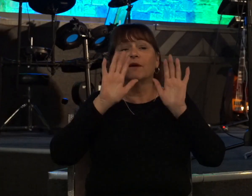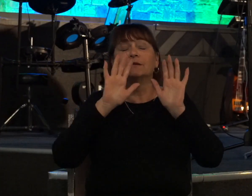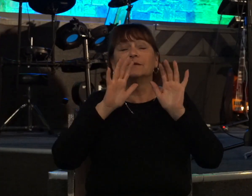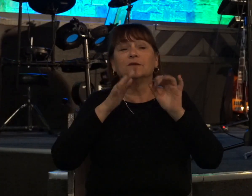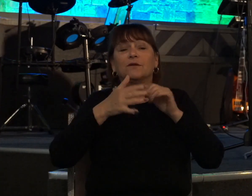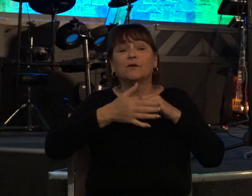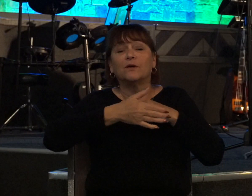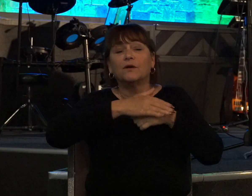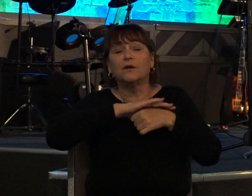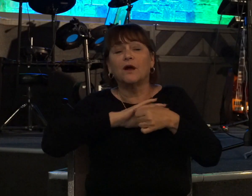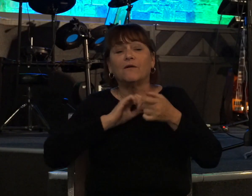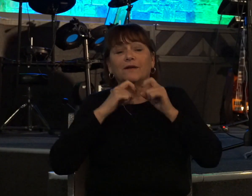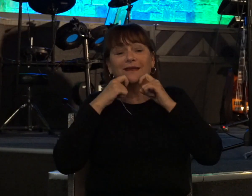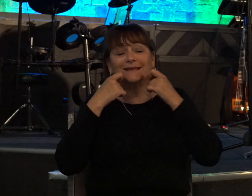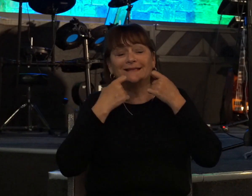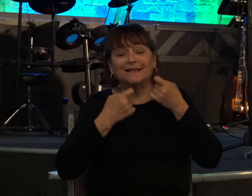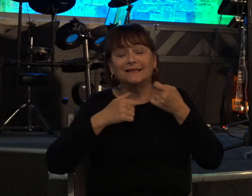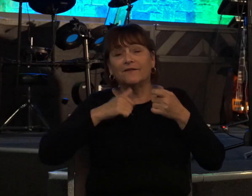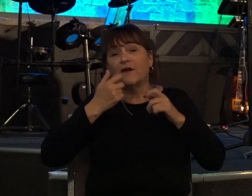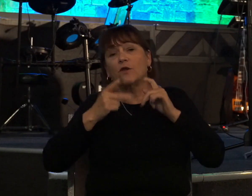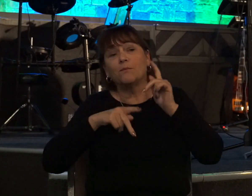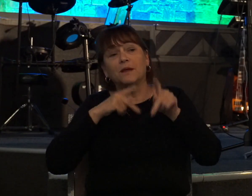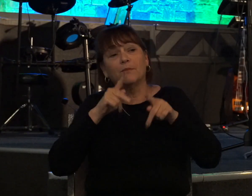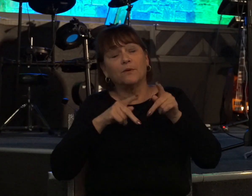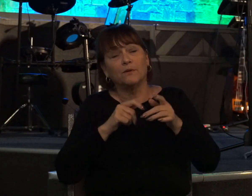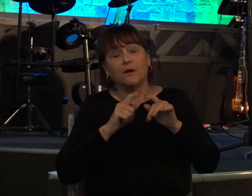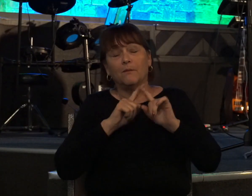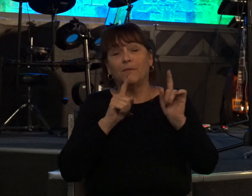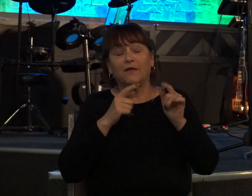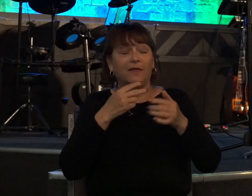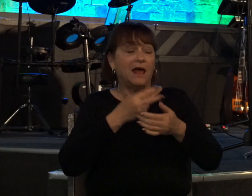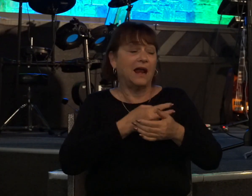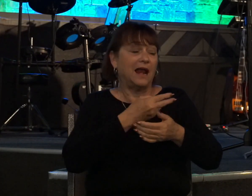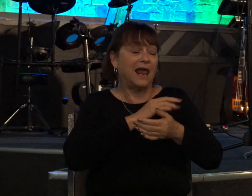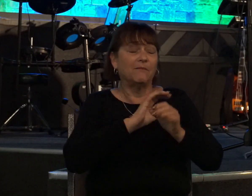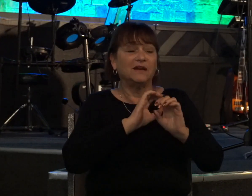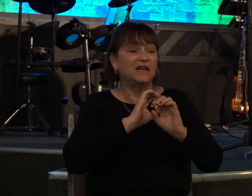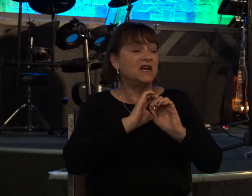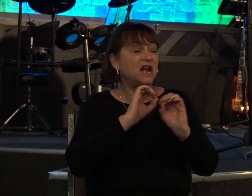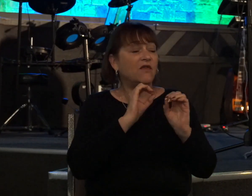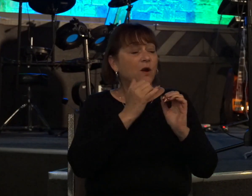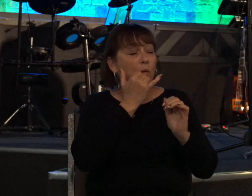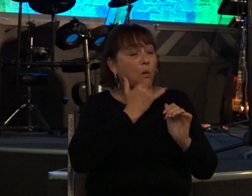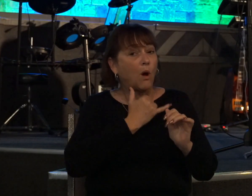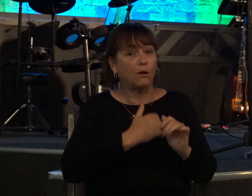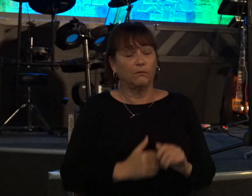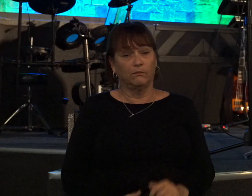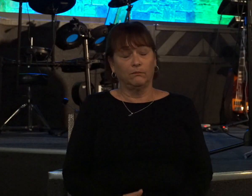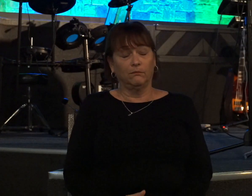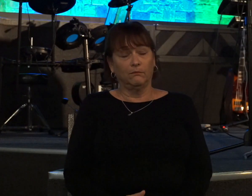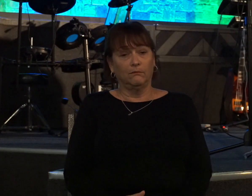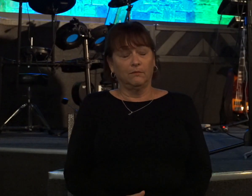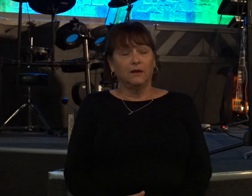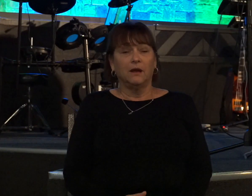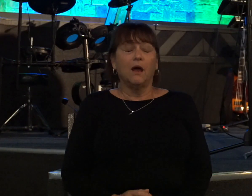sins of other people what that lamb didn't do anything wrong it had to die for the sins of others